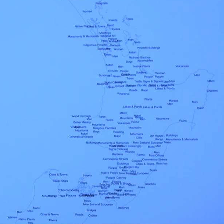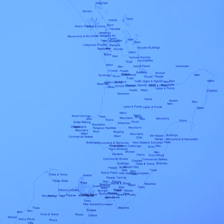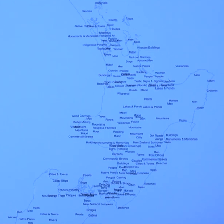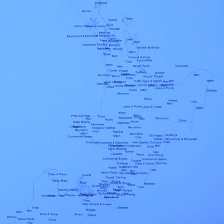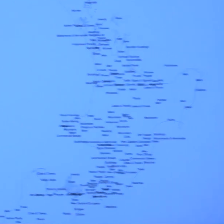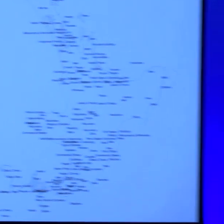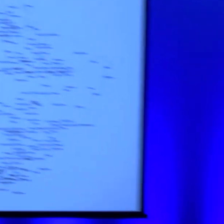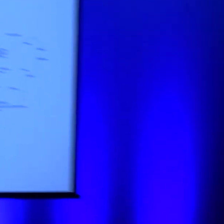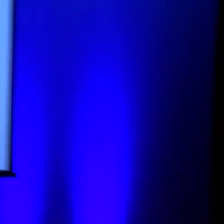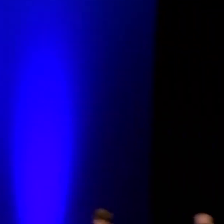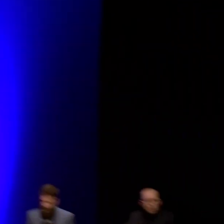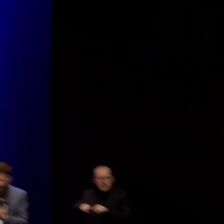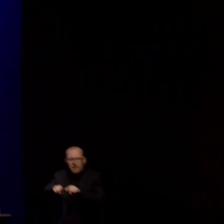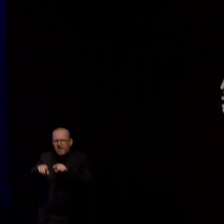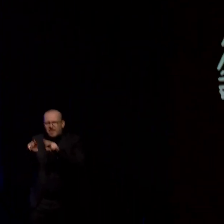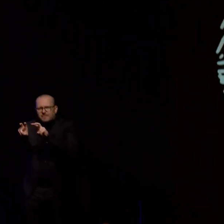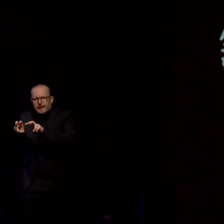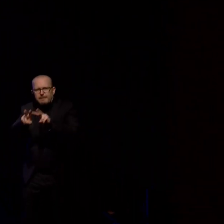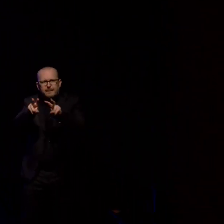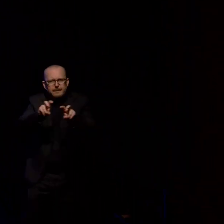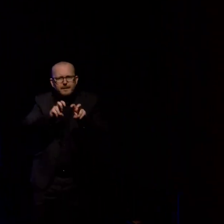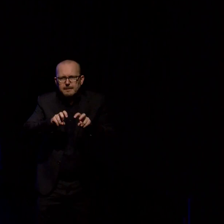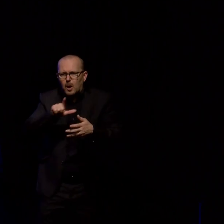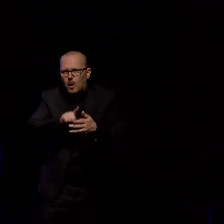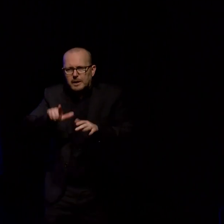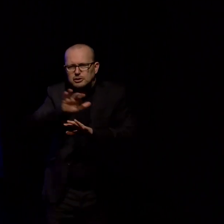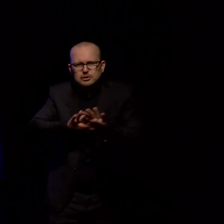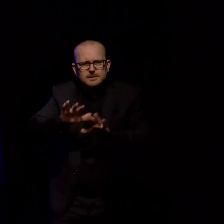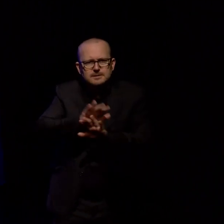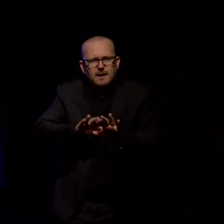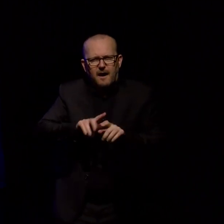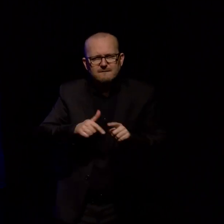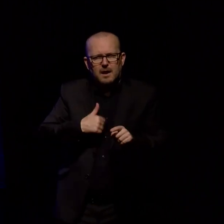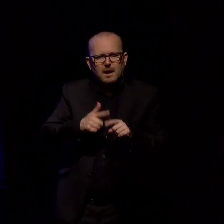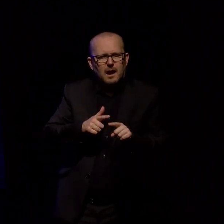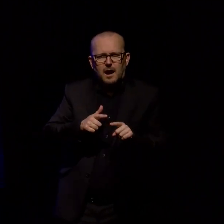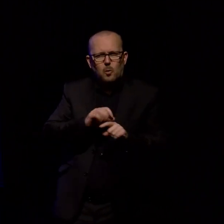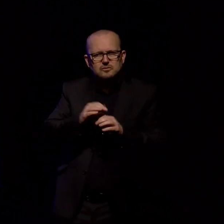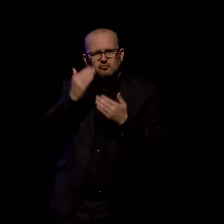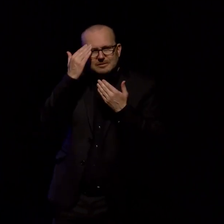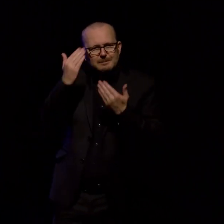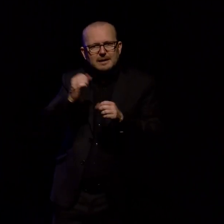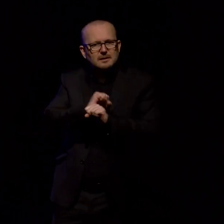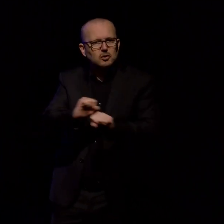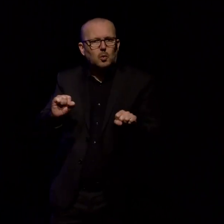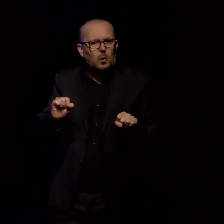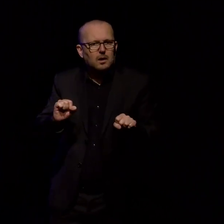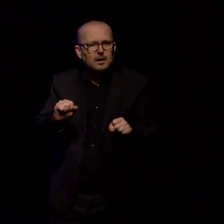I couldn't I couldn't give the the subjects the the